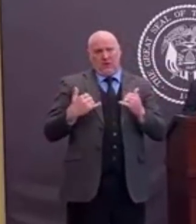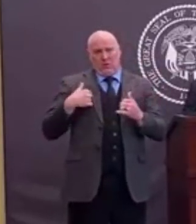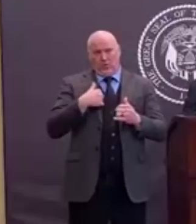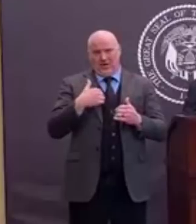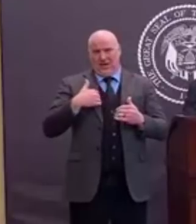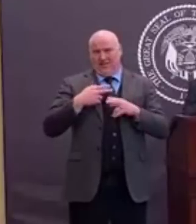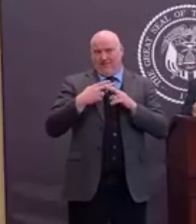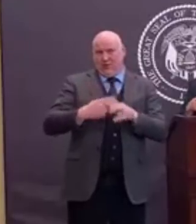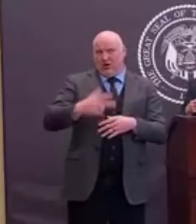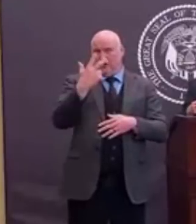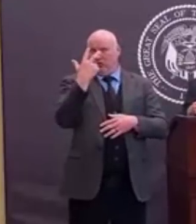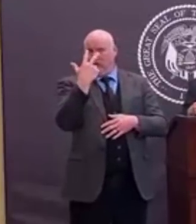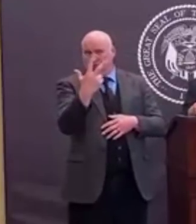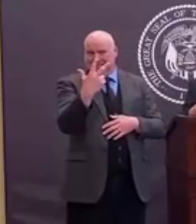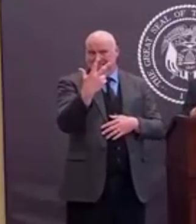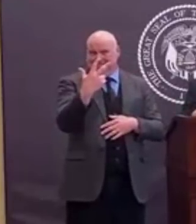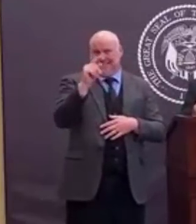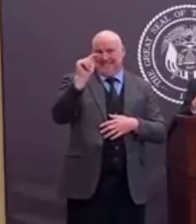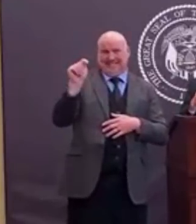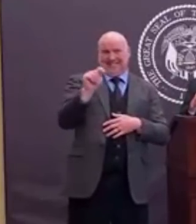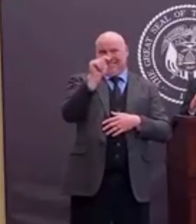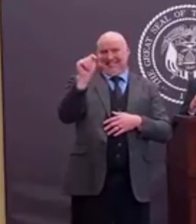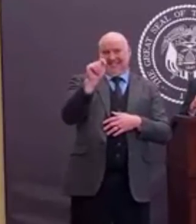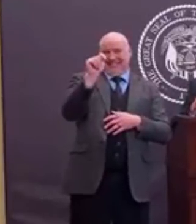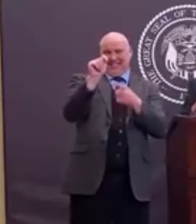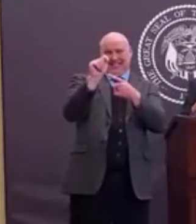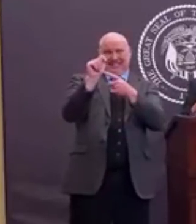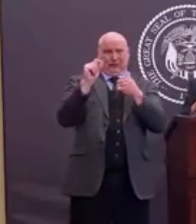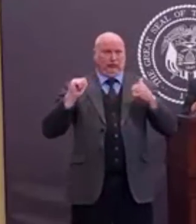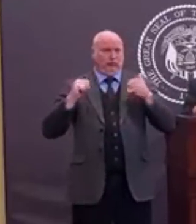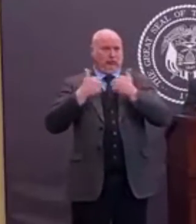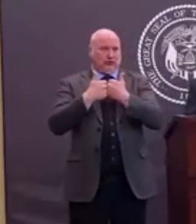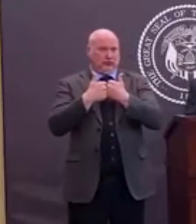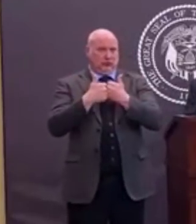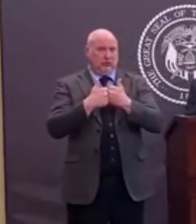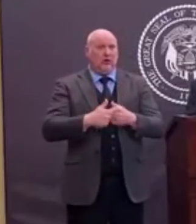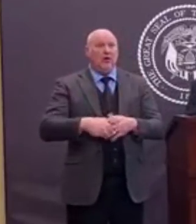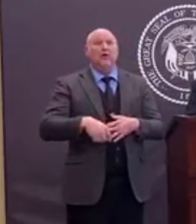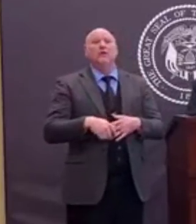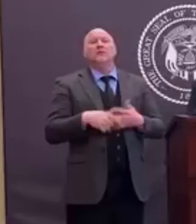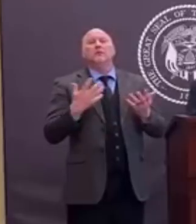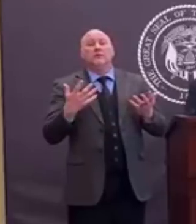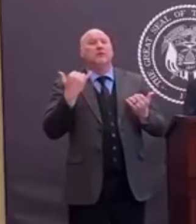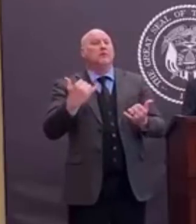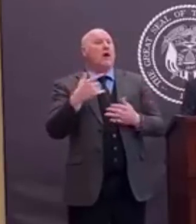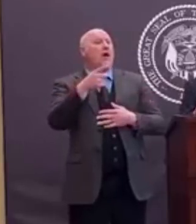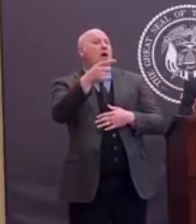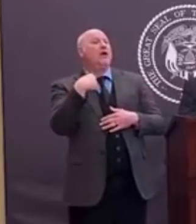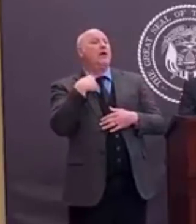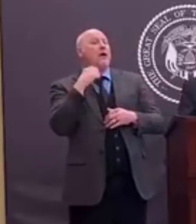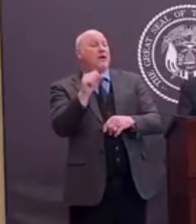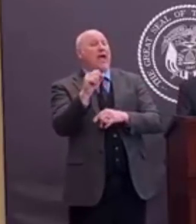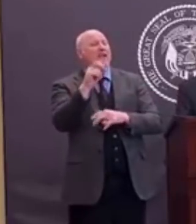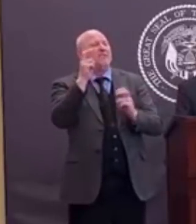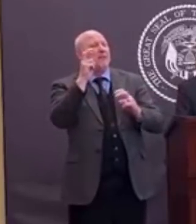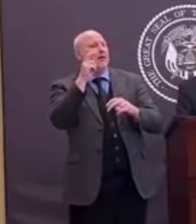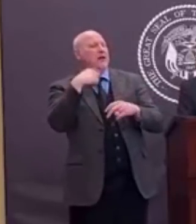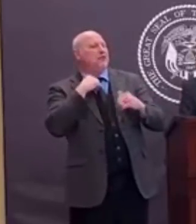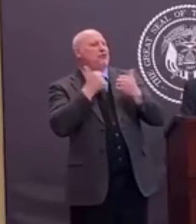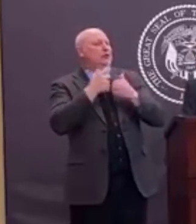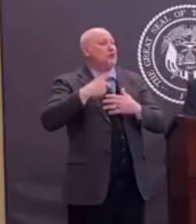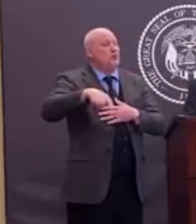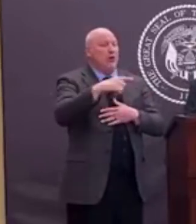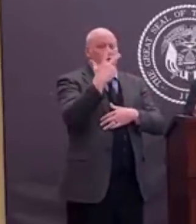try to find three times a week to do take-out. Go to your favorite place and get some take-out. That helps keep them afloat.